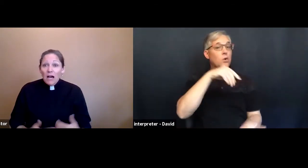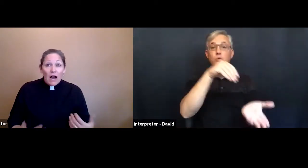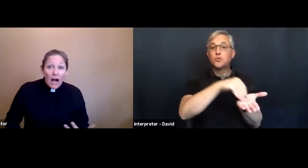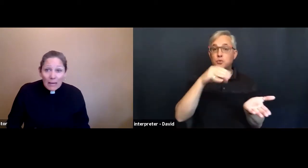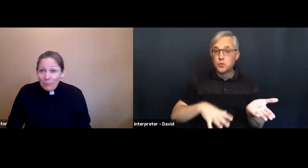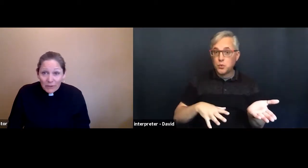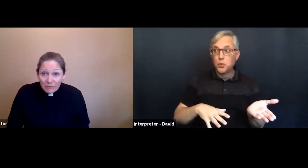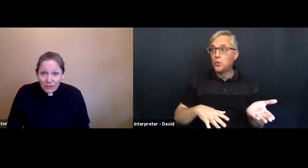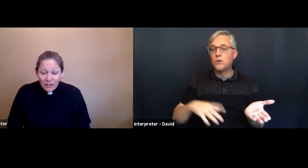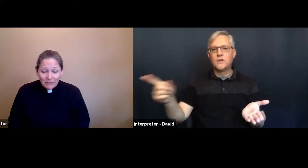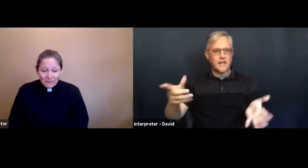hyper-involved.